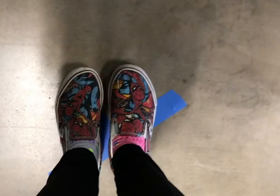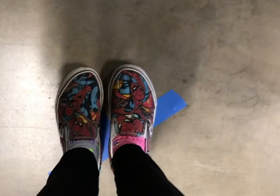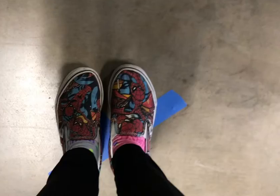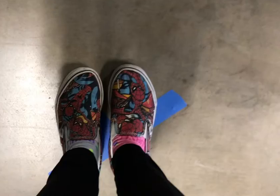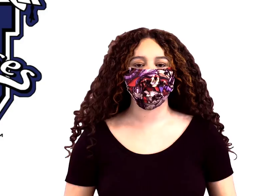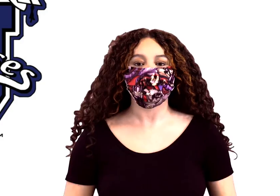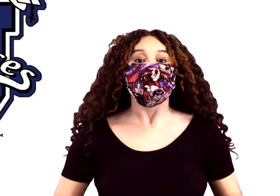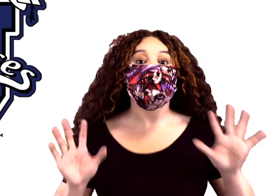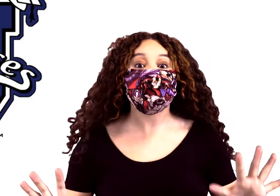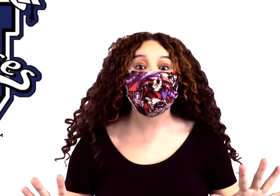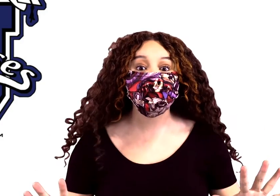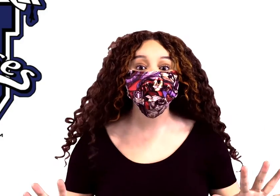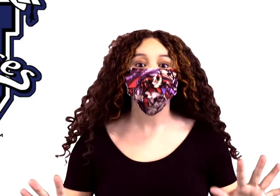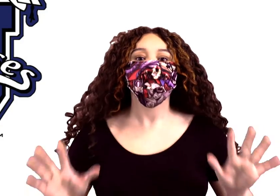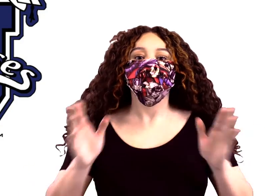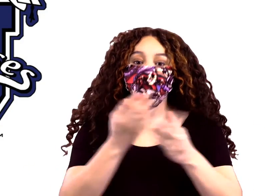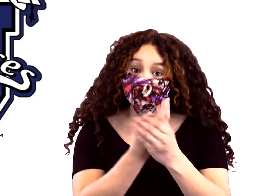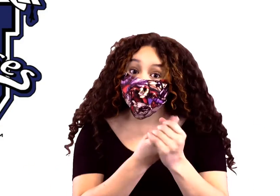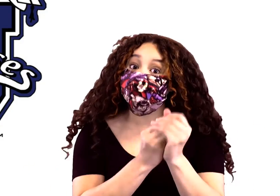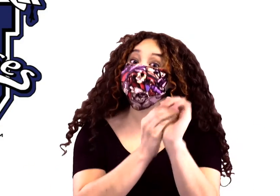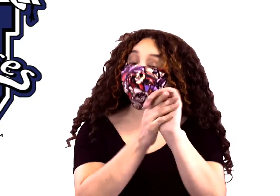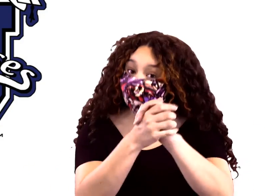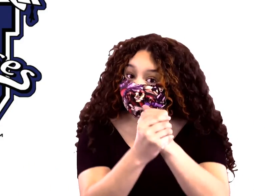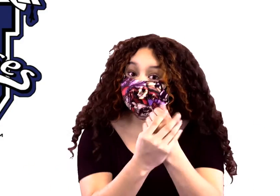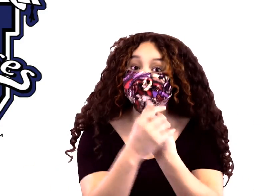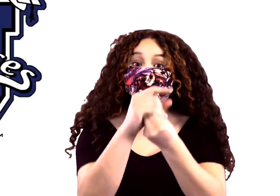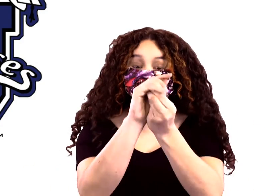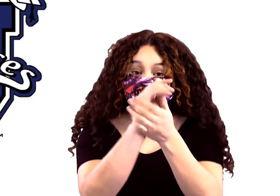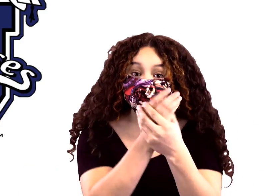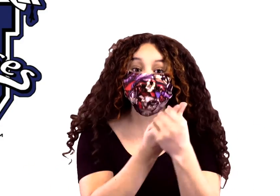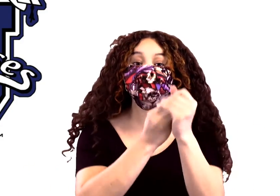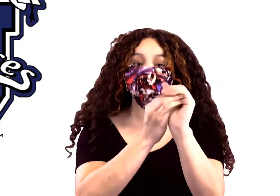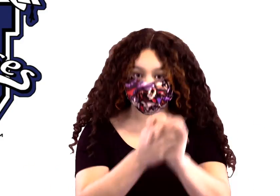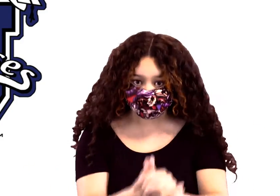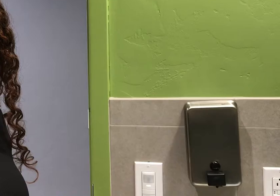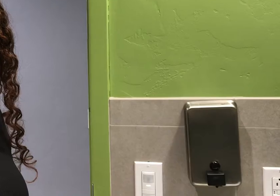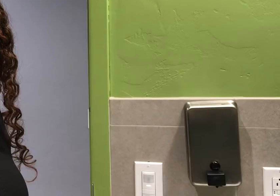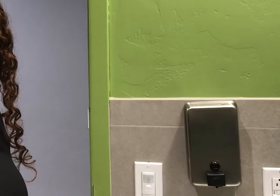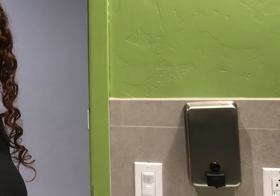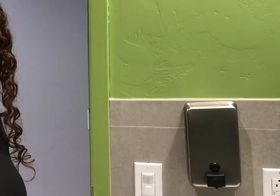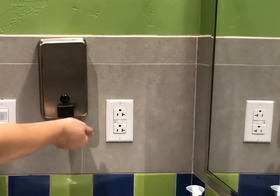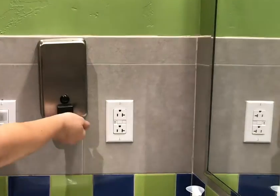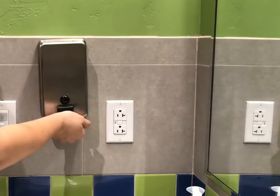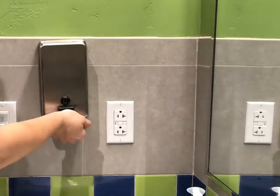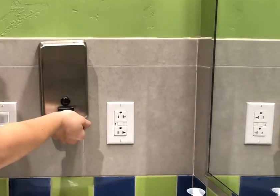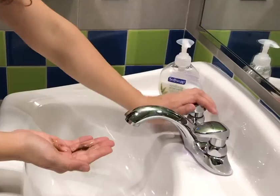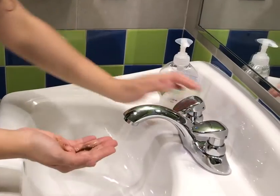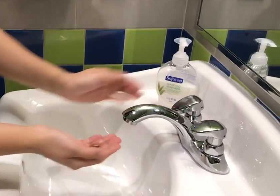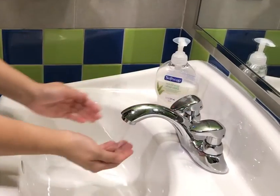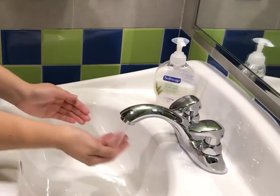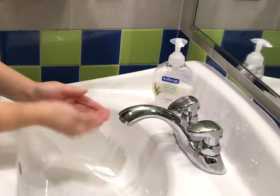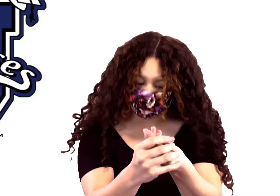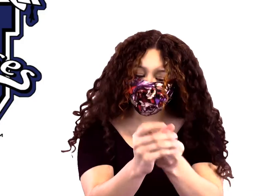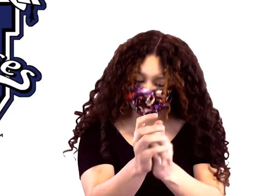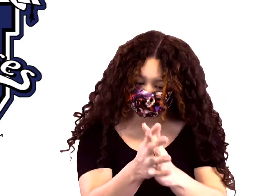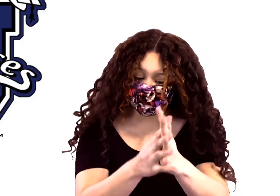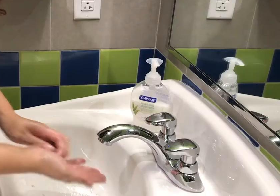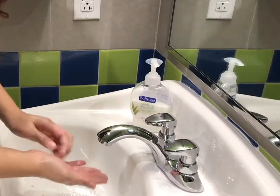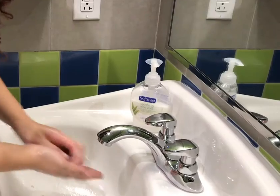and you wash your hands in the sink 1 2 3 4 5 6